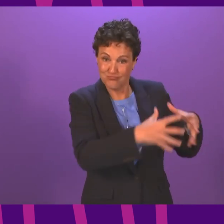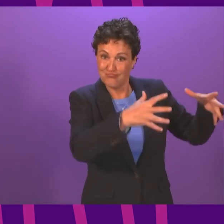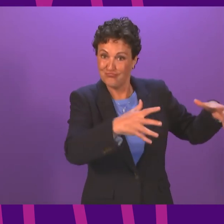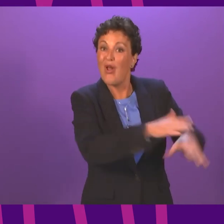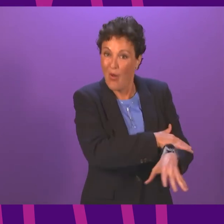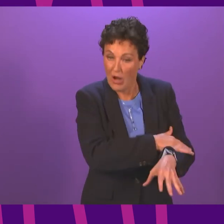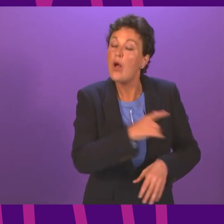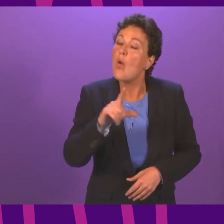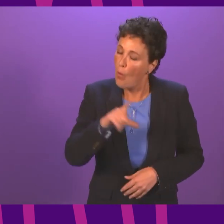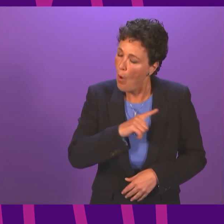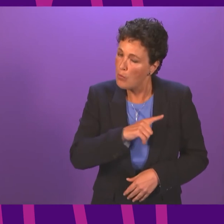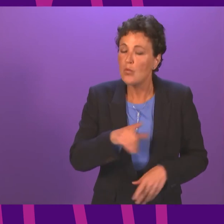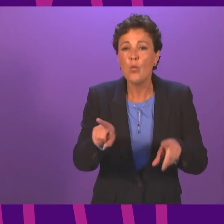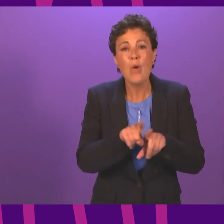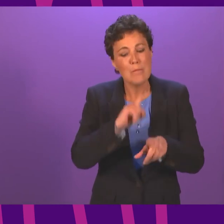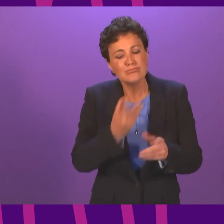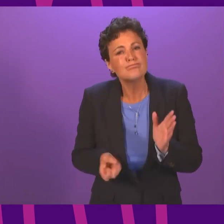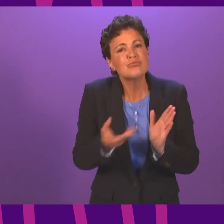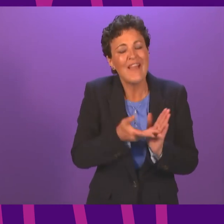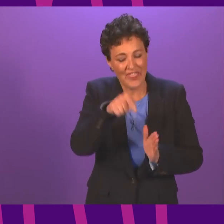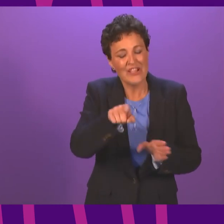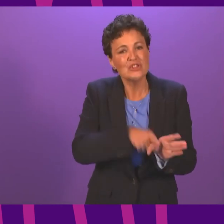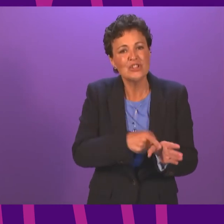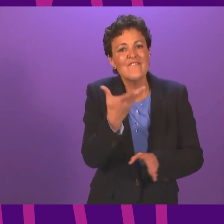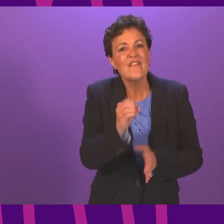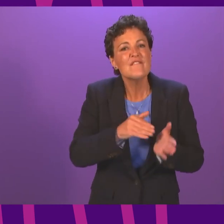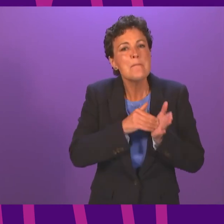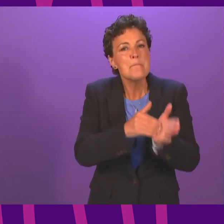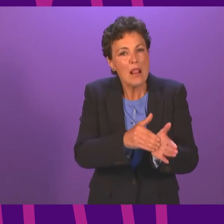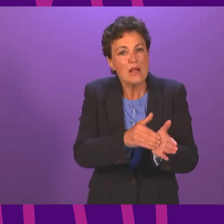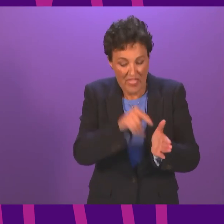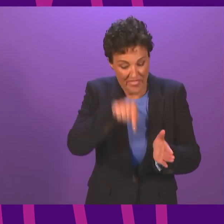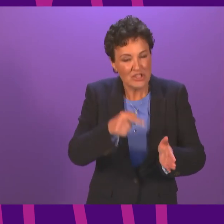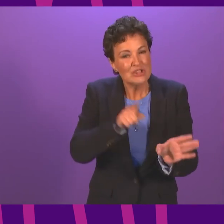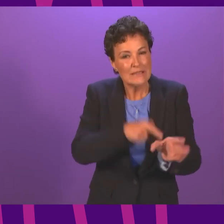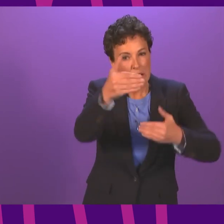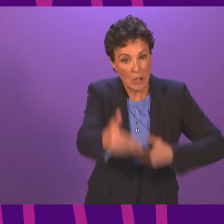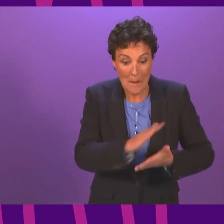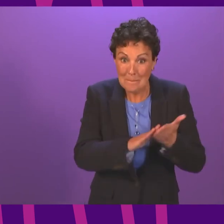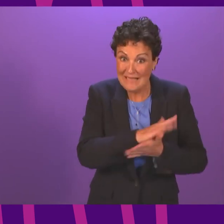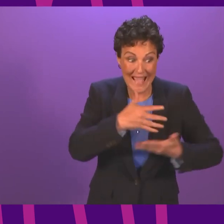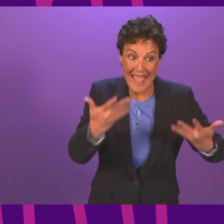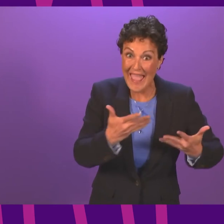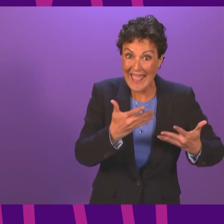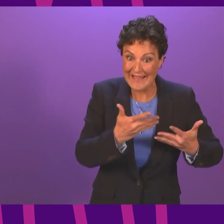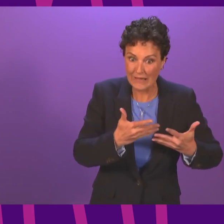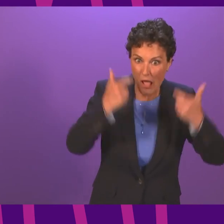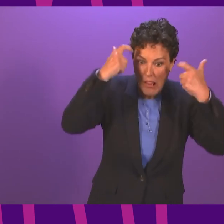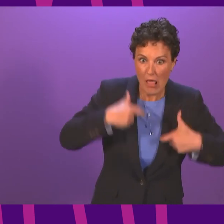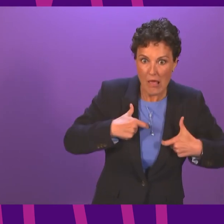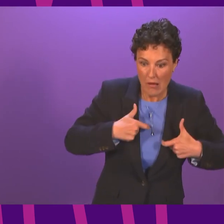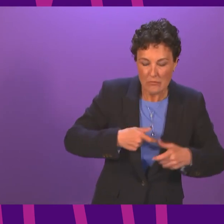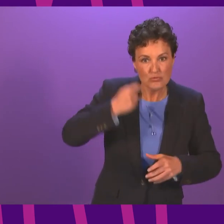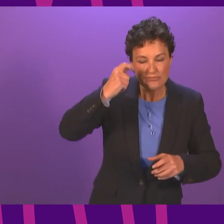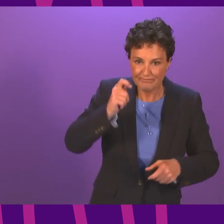this includes providing an additional 50 million in this financial year so that cases involving all accused including those on remand can